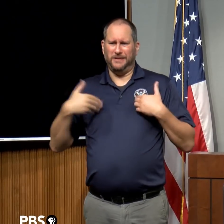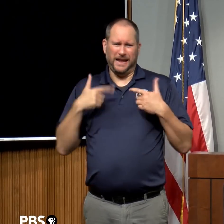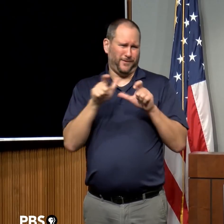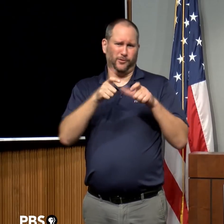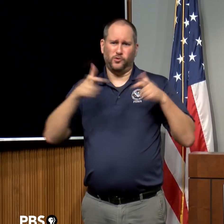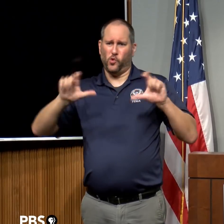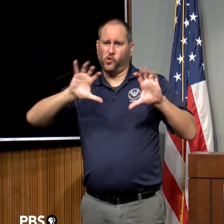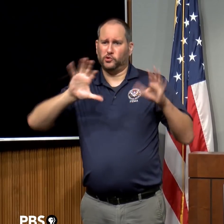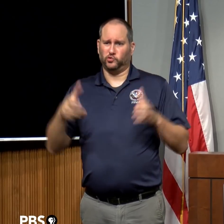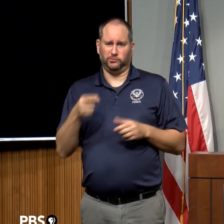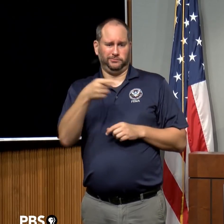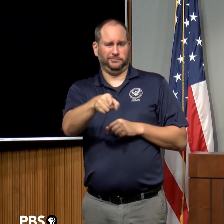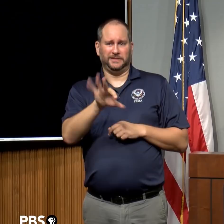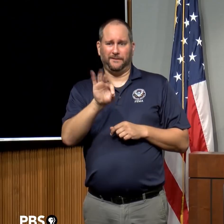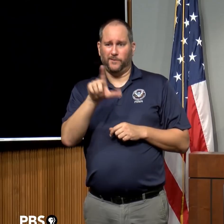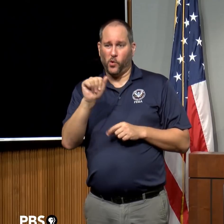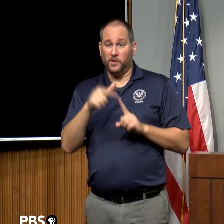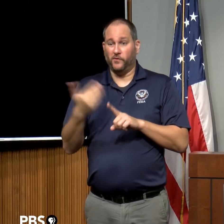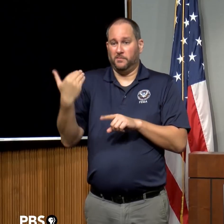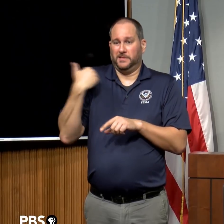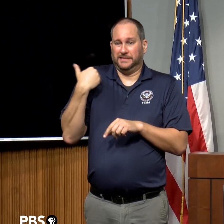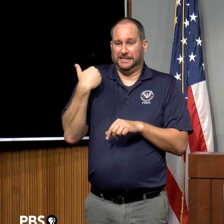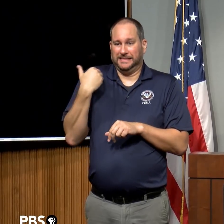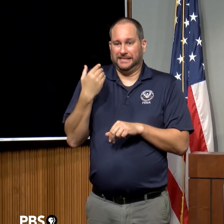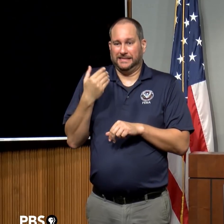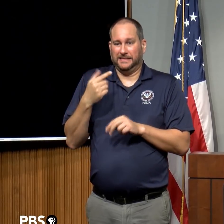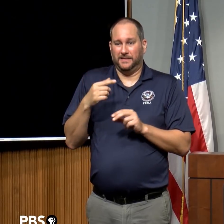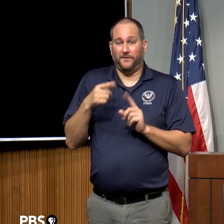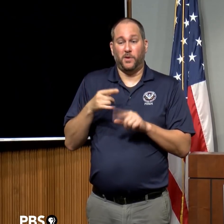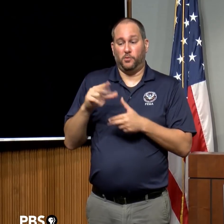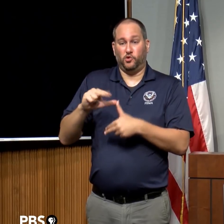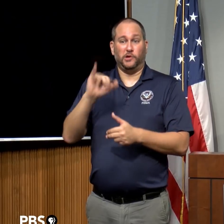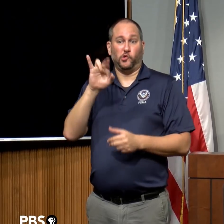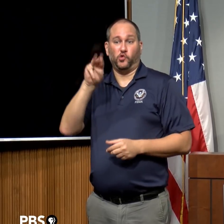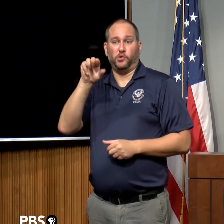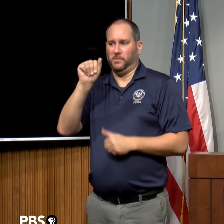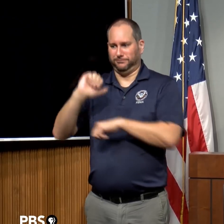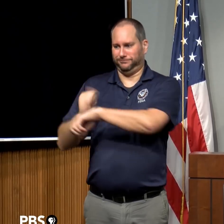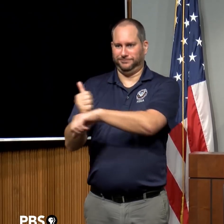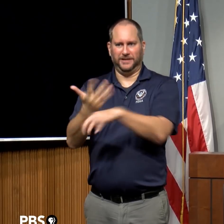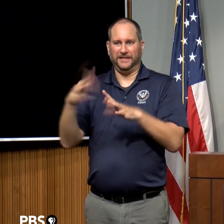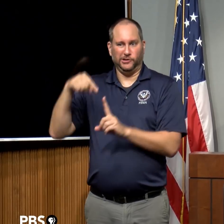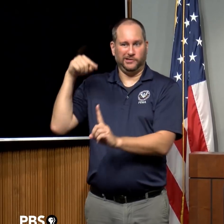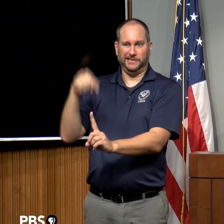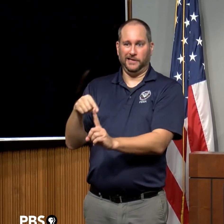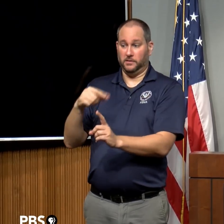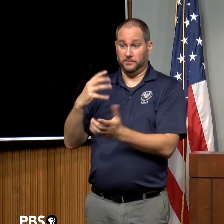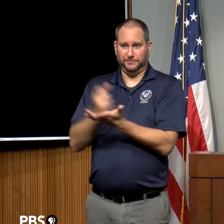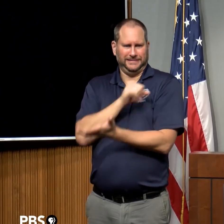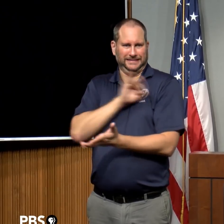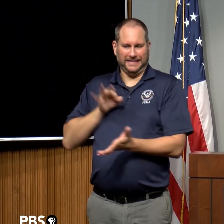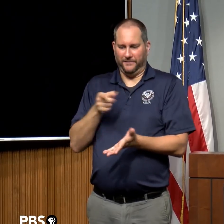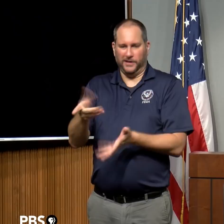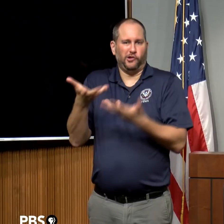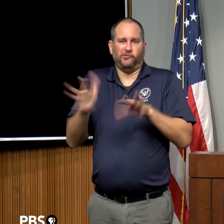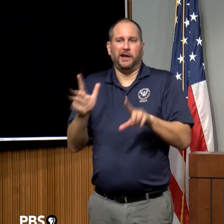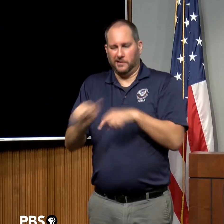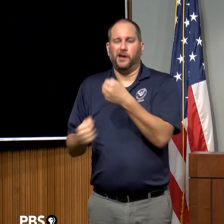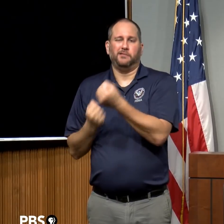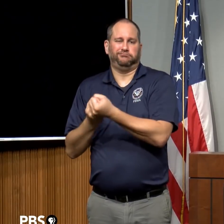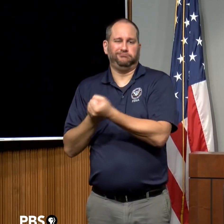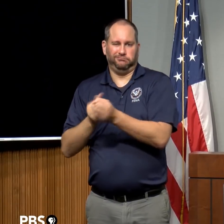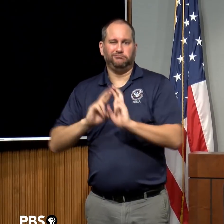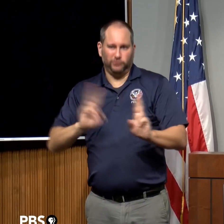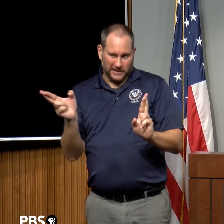from Hurricane Irma. So, you know, we're going to utilize a lot of the staff that we have in place now, but we have sent, uh, our national incident management